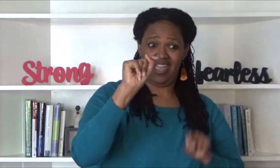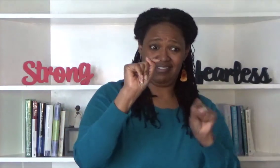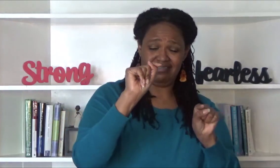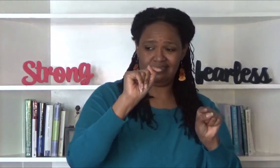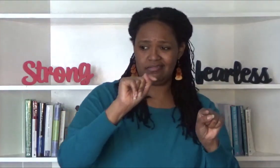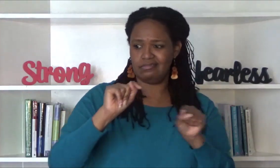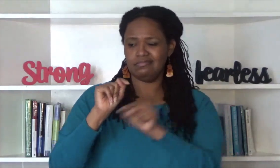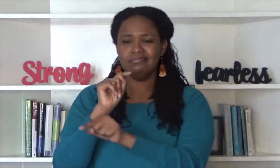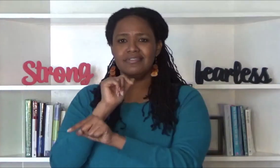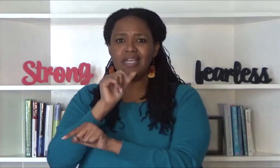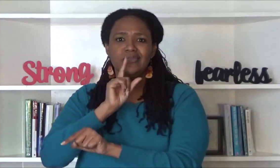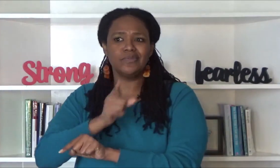from fiction